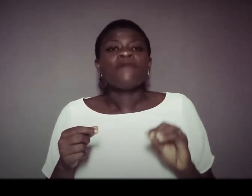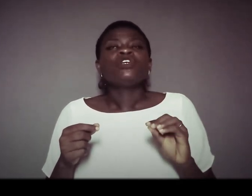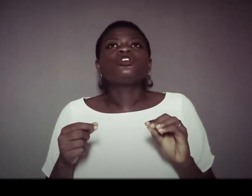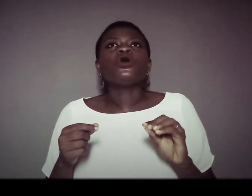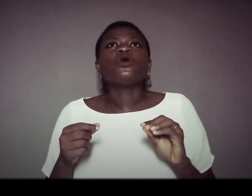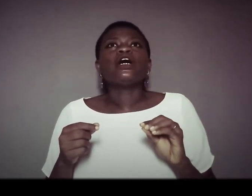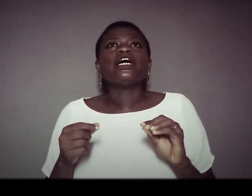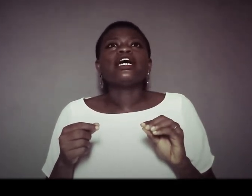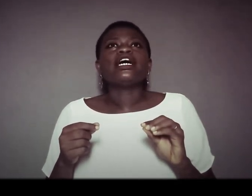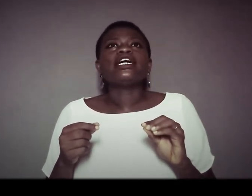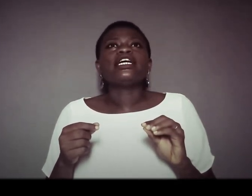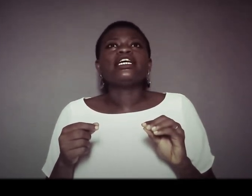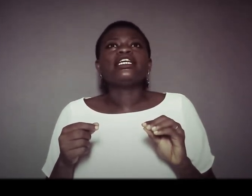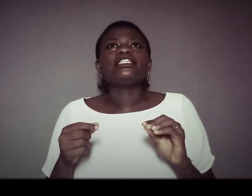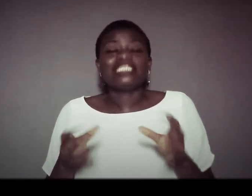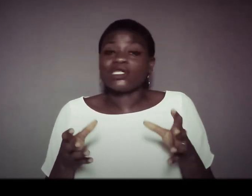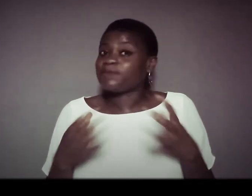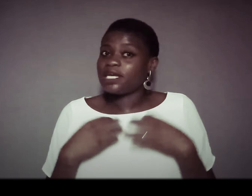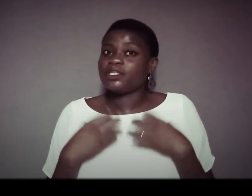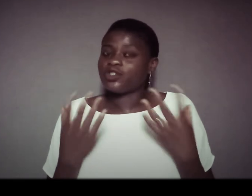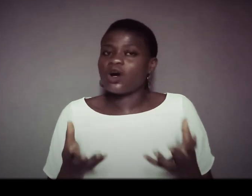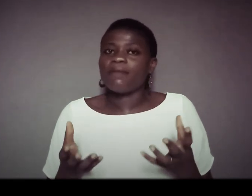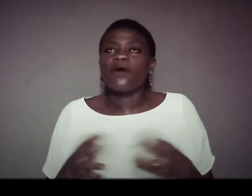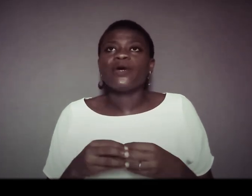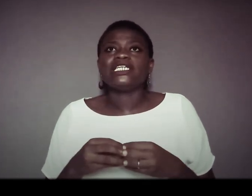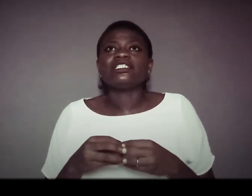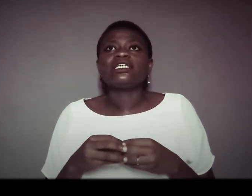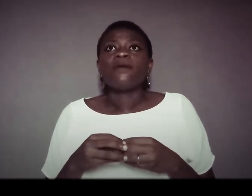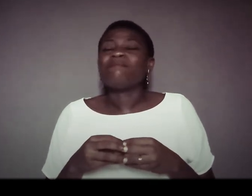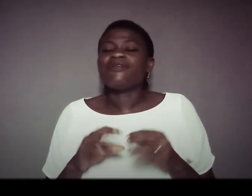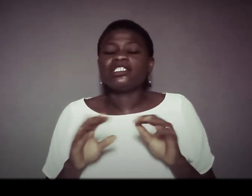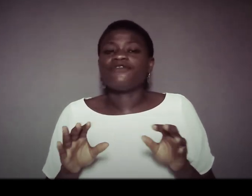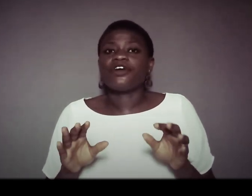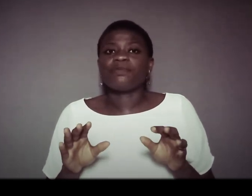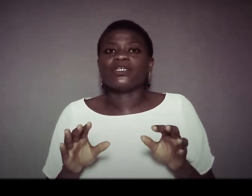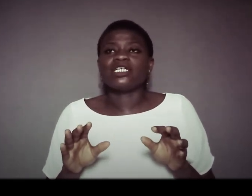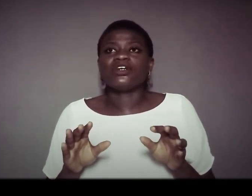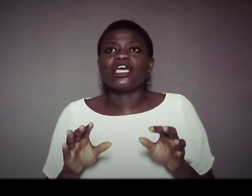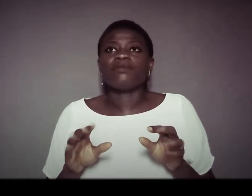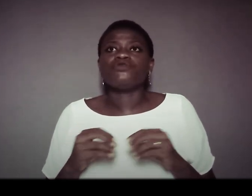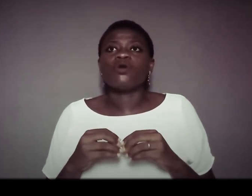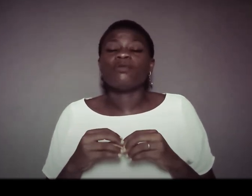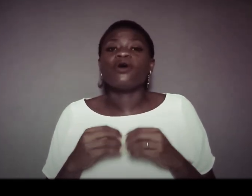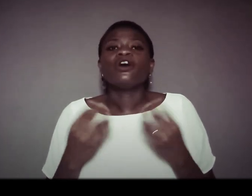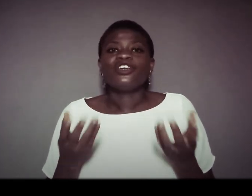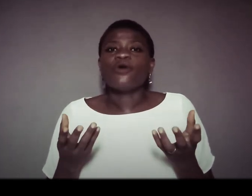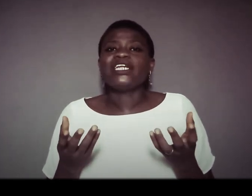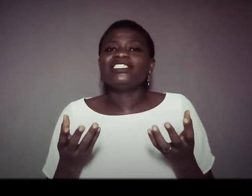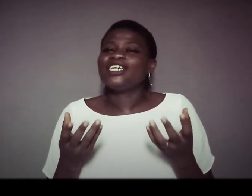so this was making me to talk about weddings marriage is very important don't get me wrong but your wedding day